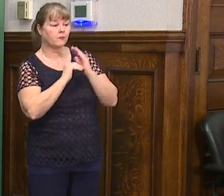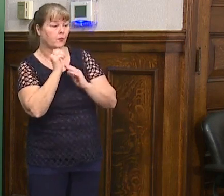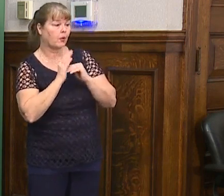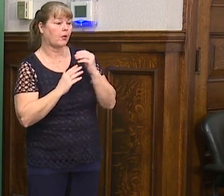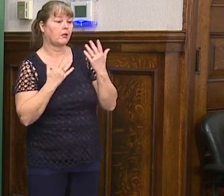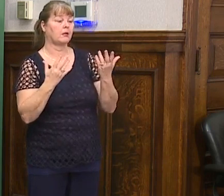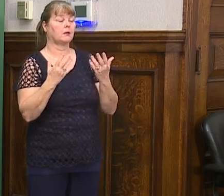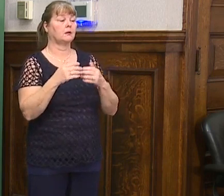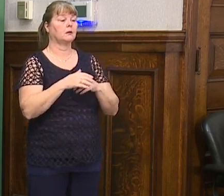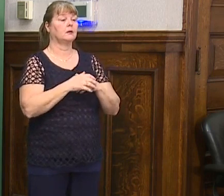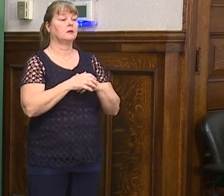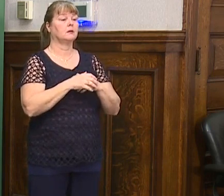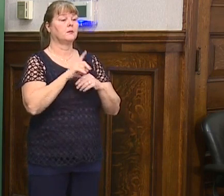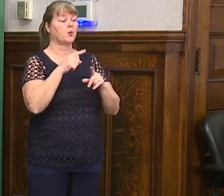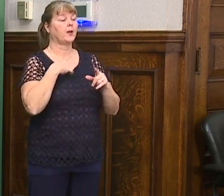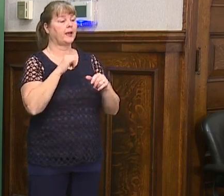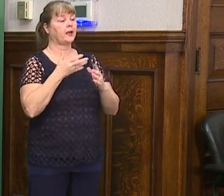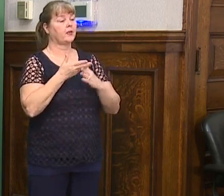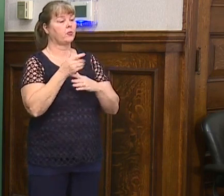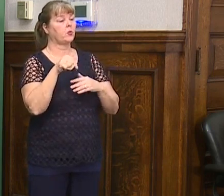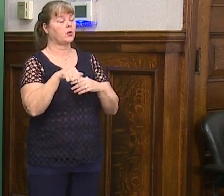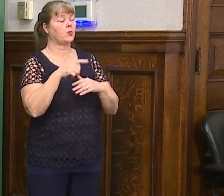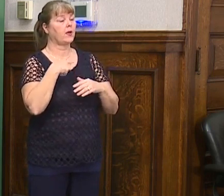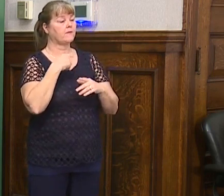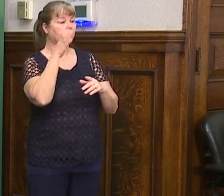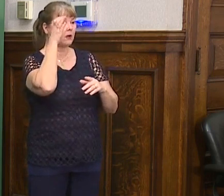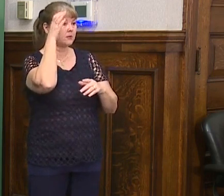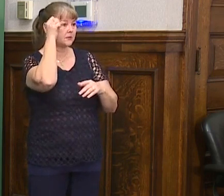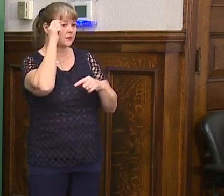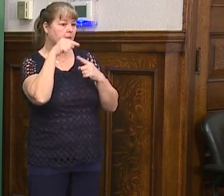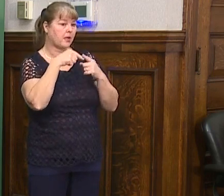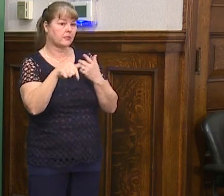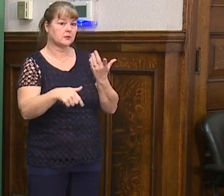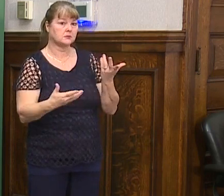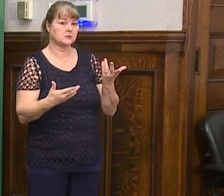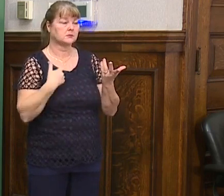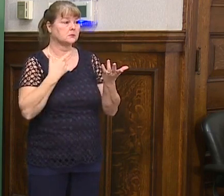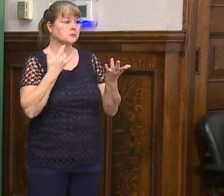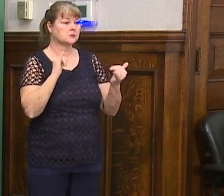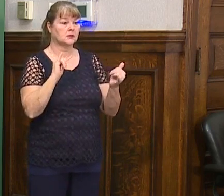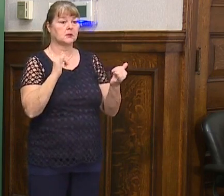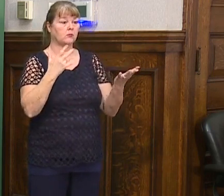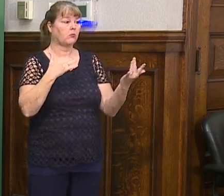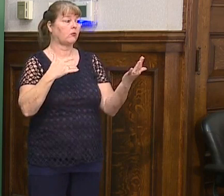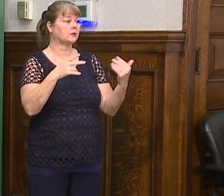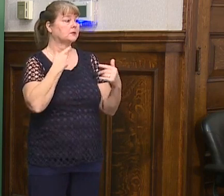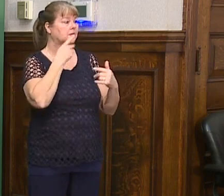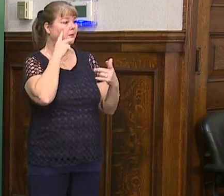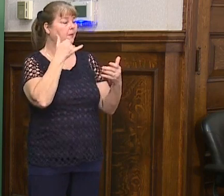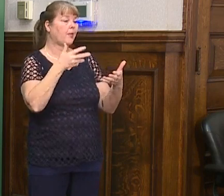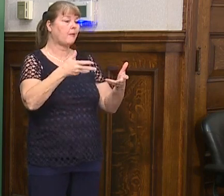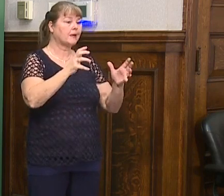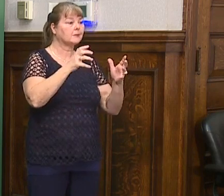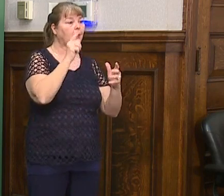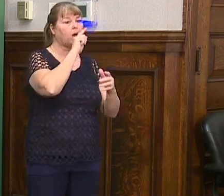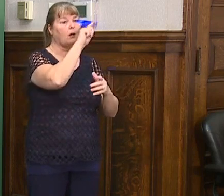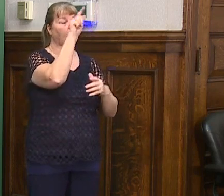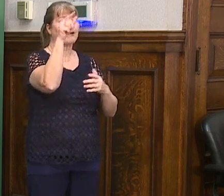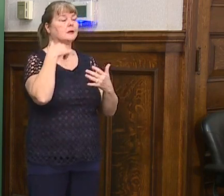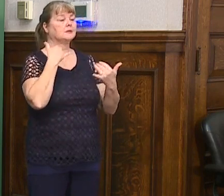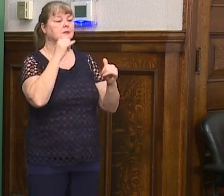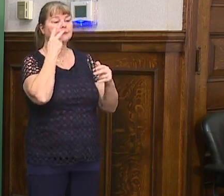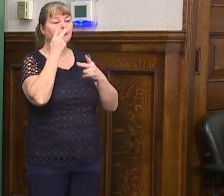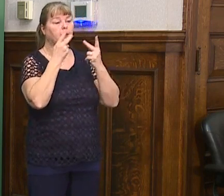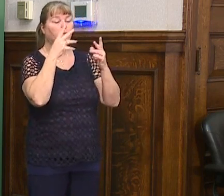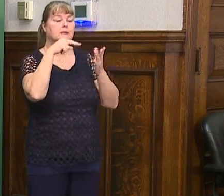But yes, we can make it through it. But we have to have common sense about this. I'm still riding around seeing folks at basketball courts. I'm still